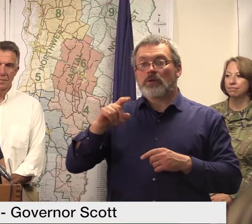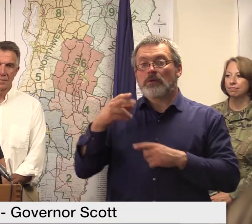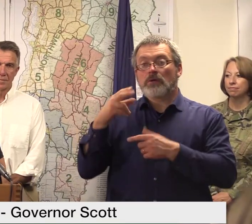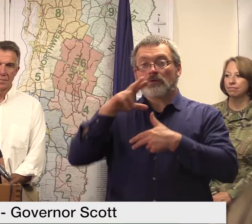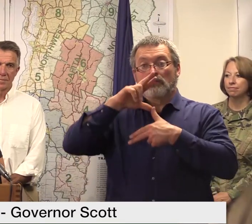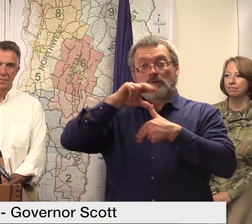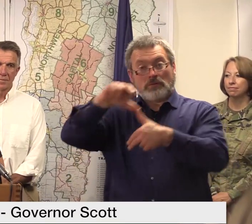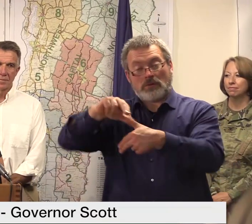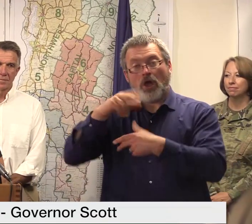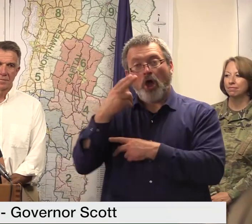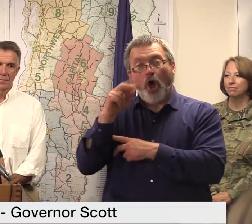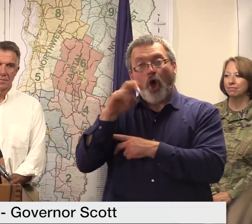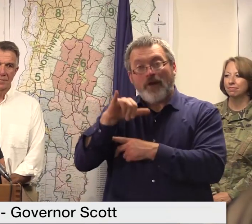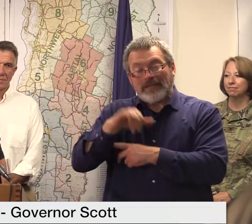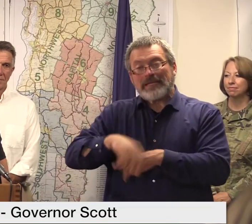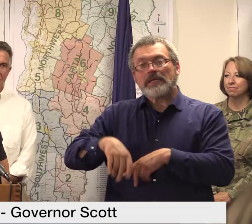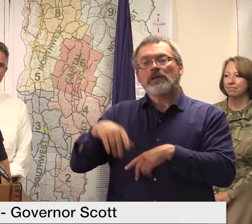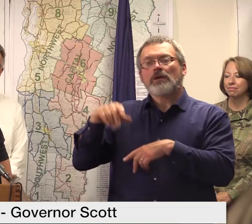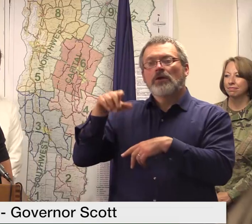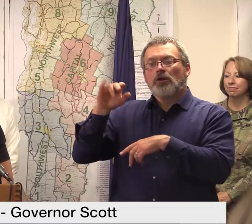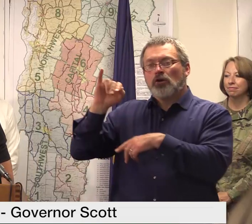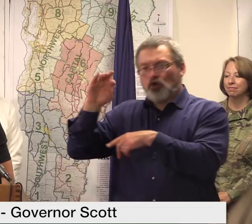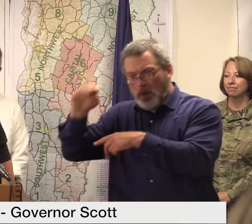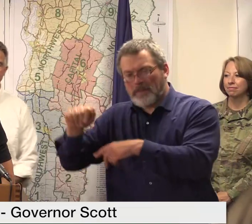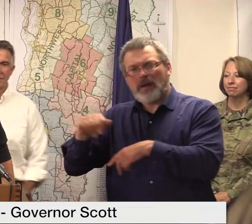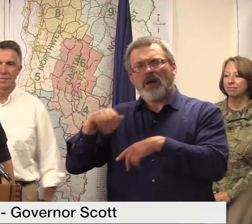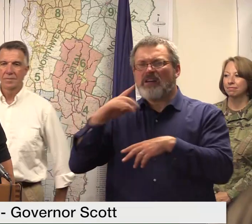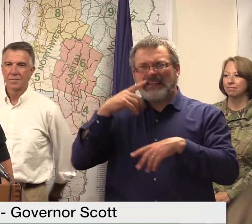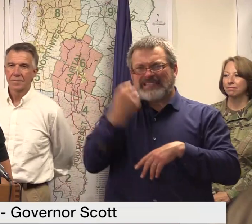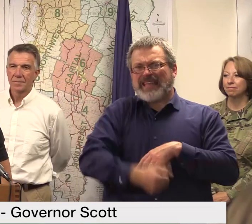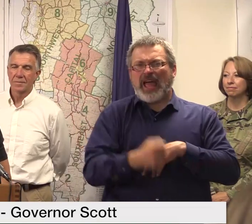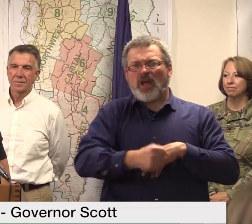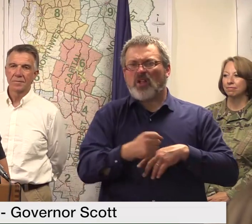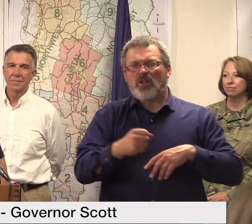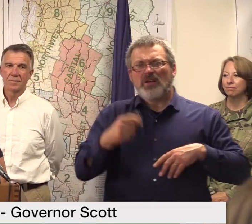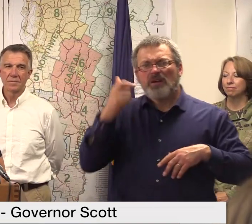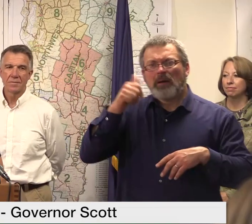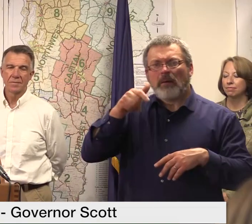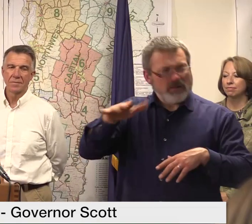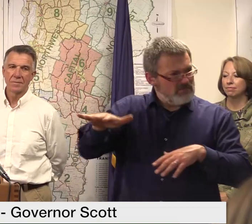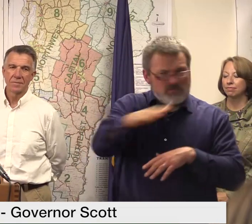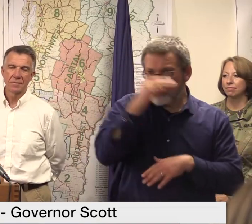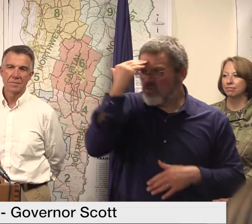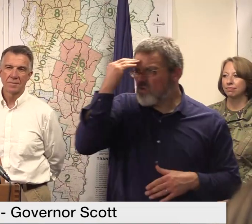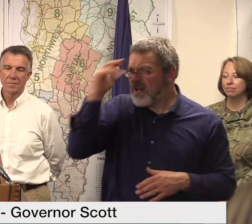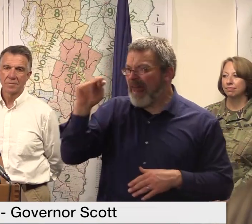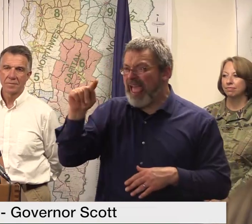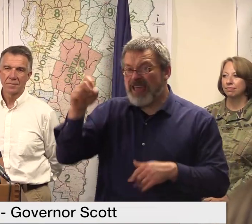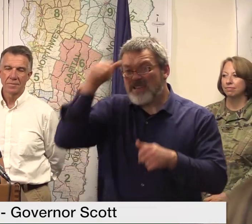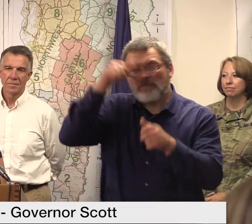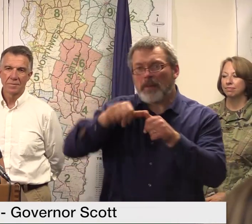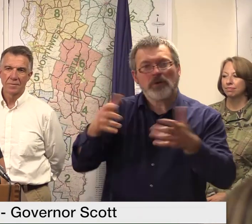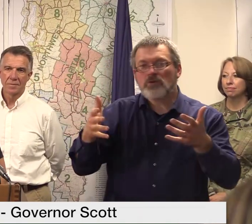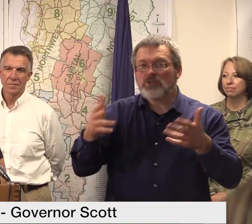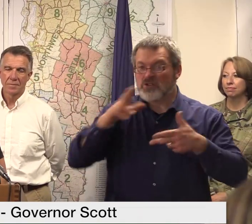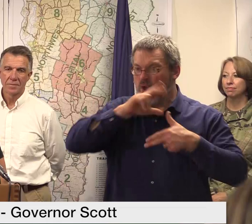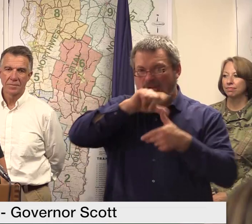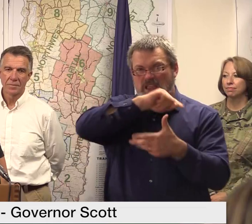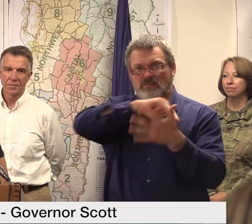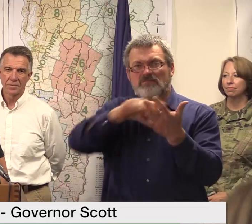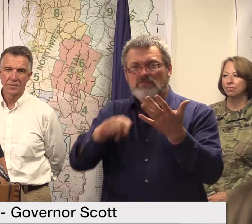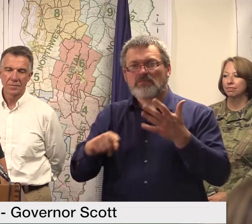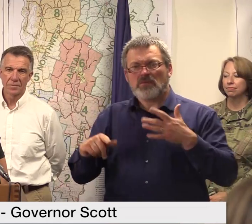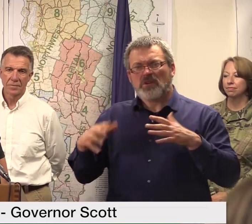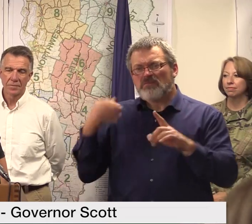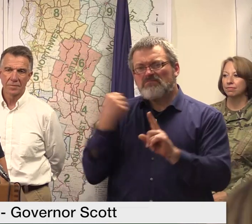if I said Nate how many people here will remember that Nate Nate was a hurricane that came in um into